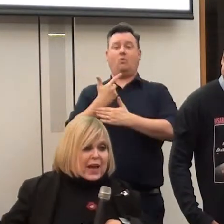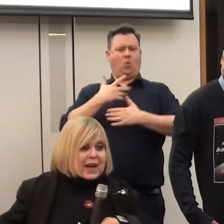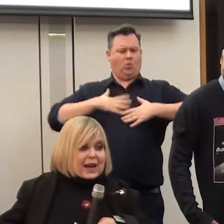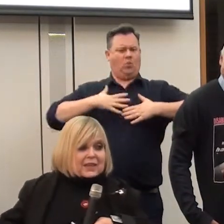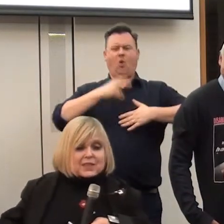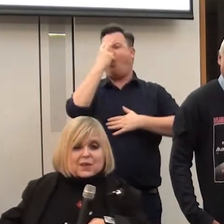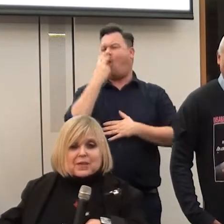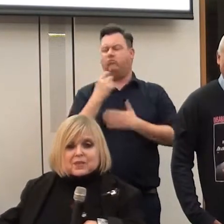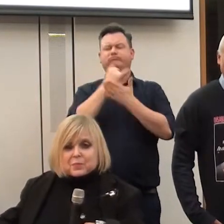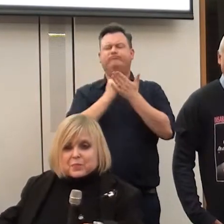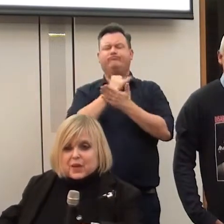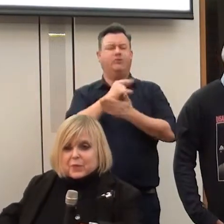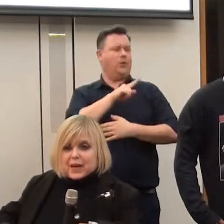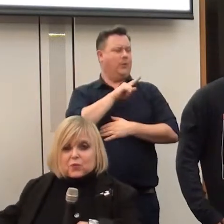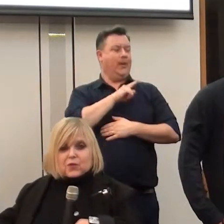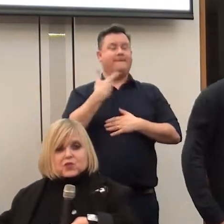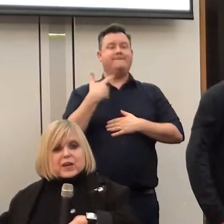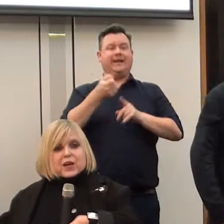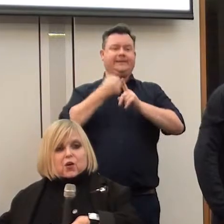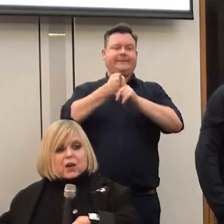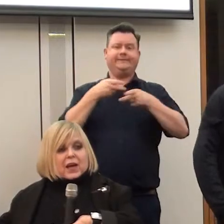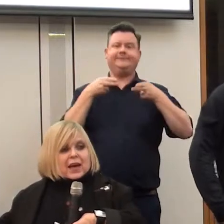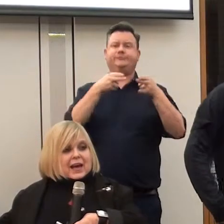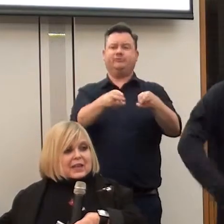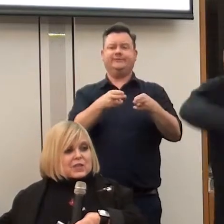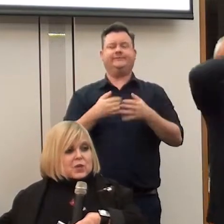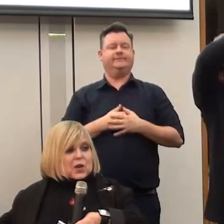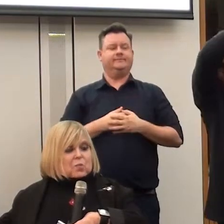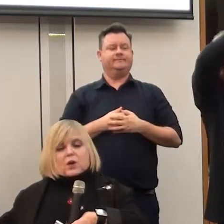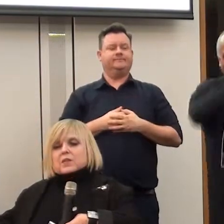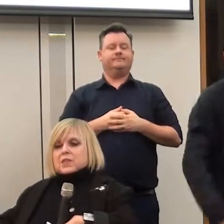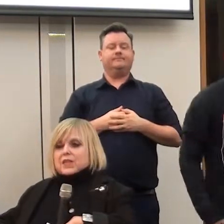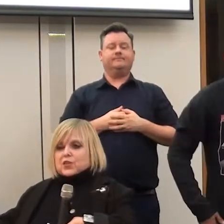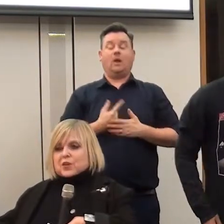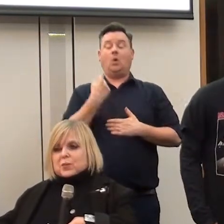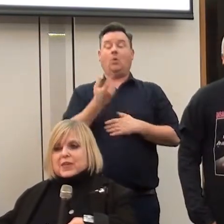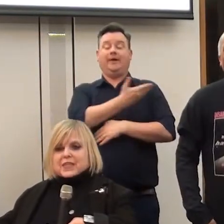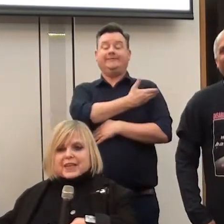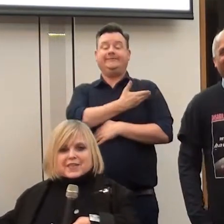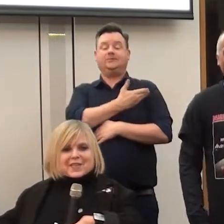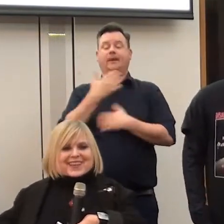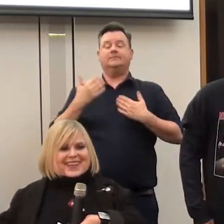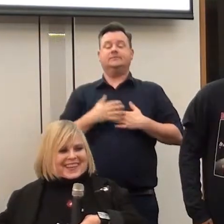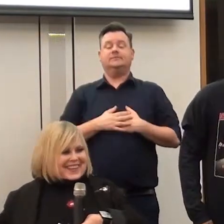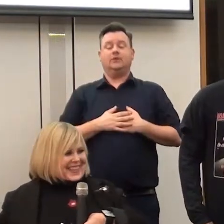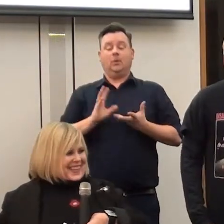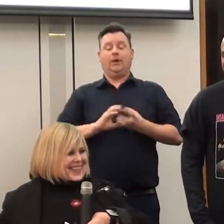worn. And that's because they've been out on the street a lot. And one of the T-shirts we did,